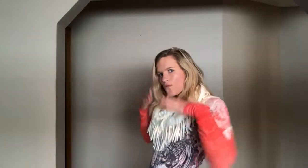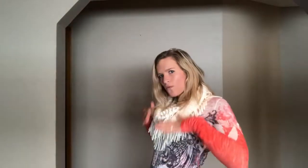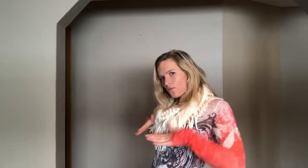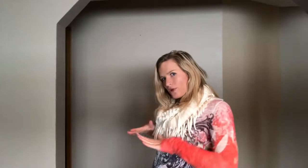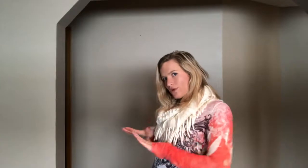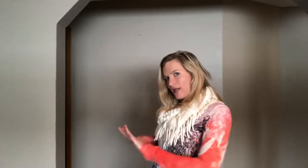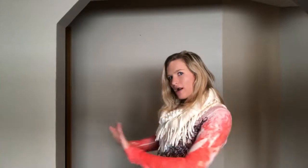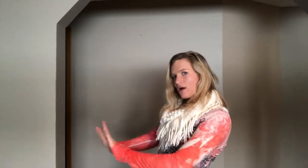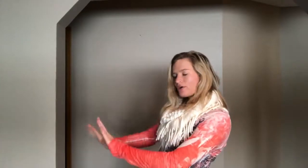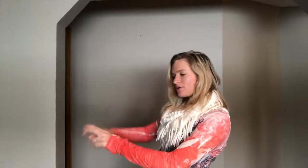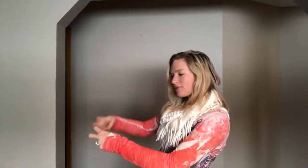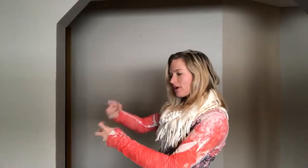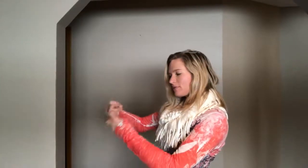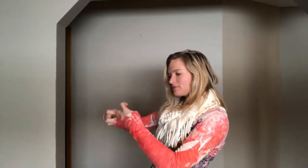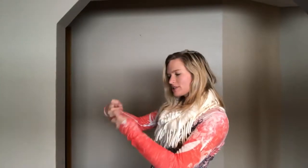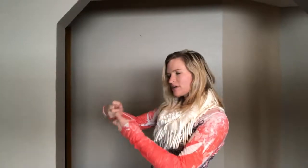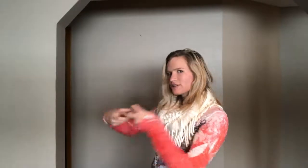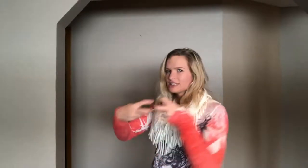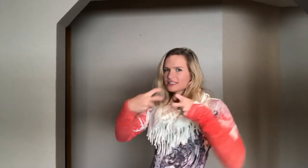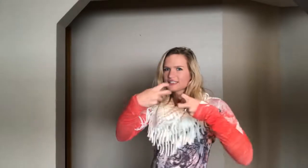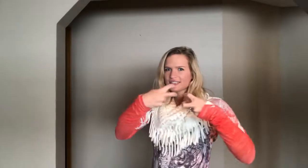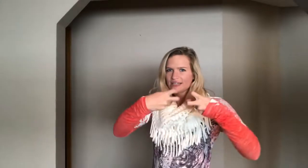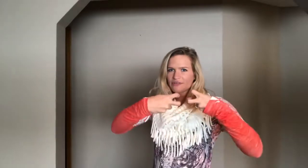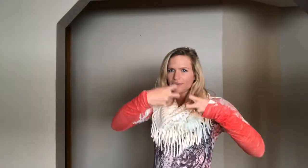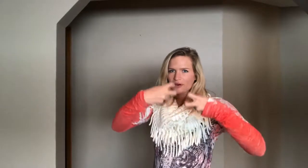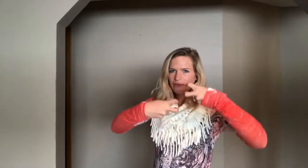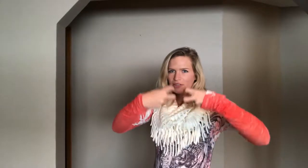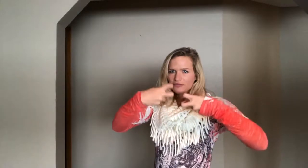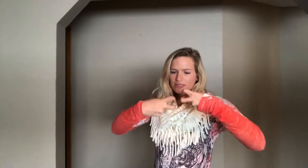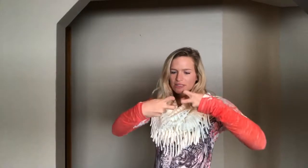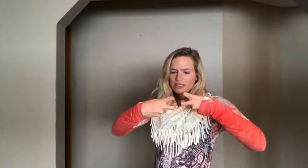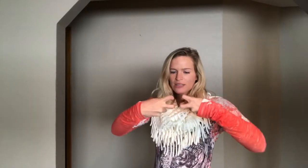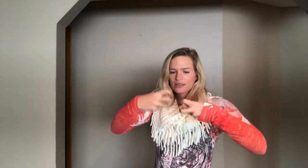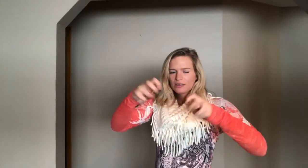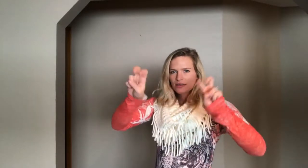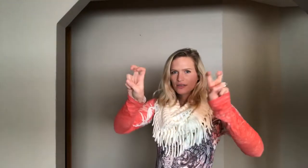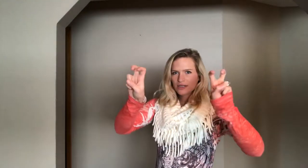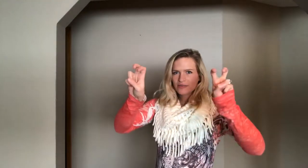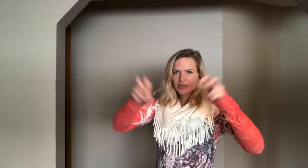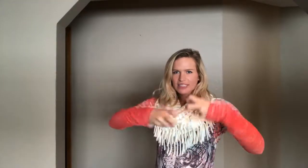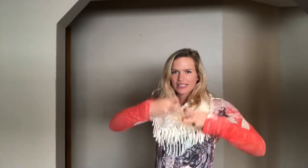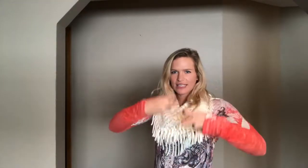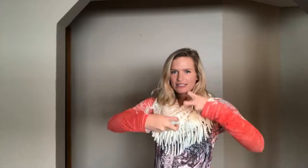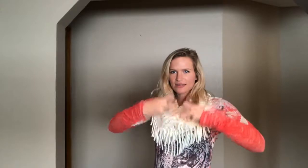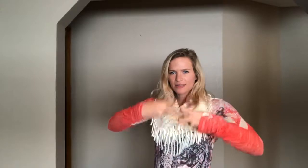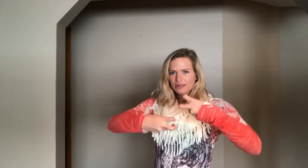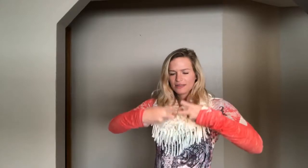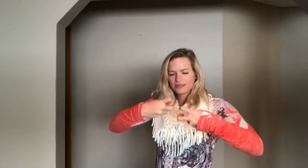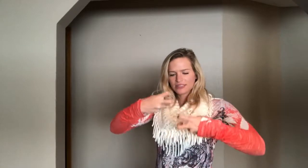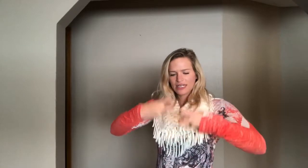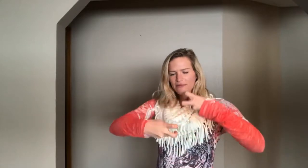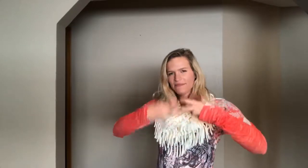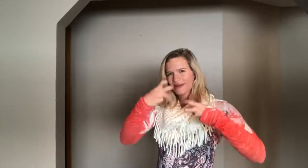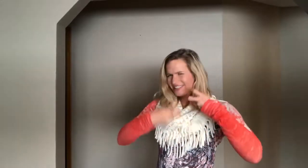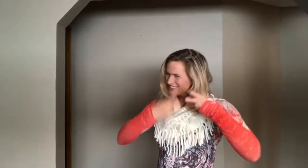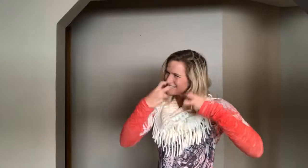When you let all your problems go. And this is the sign for problems. Crooked peace signs. Shake them by each other.